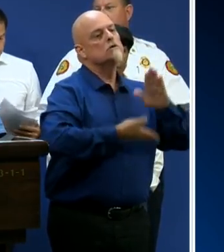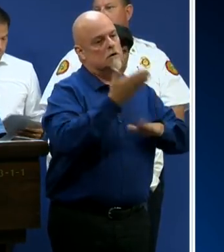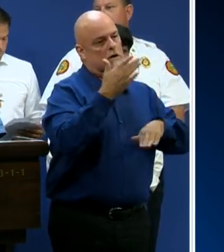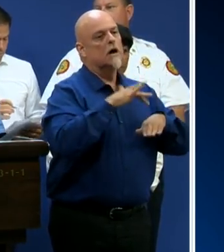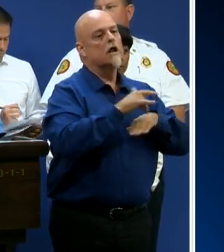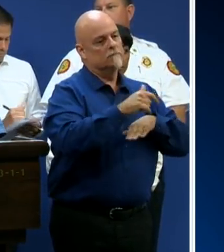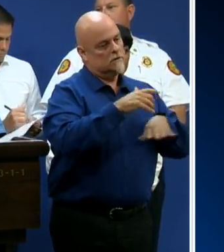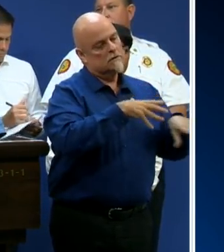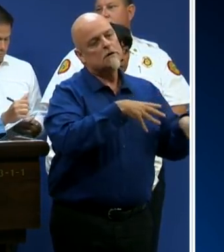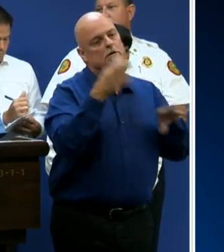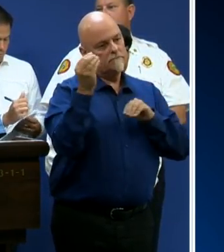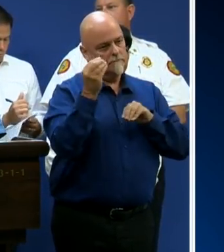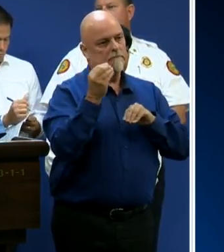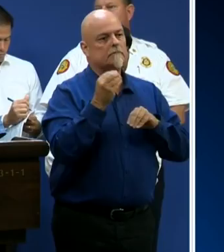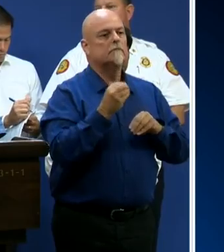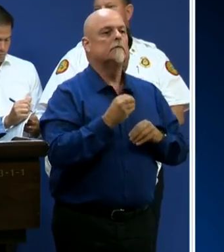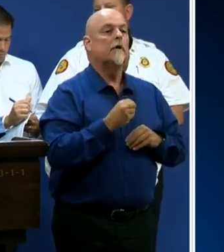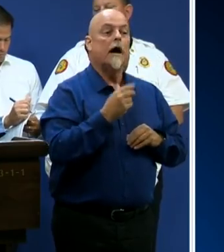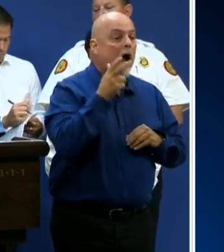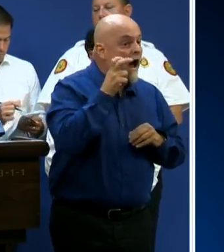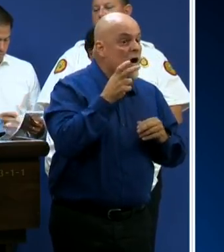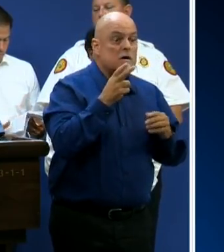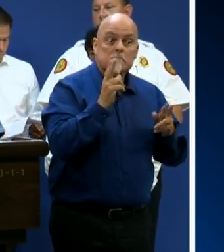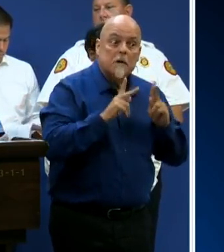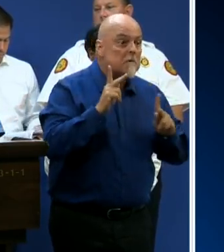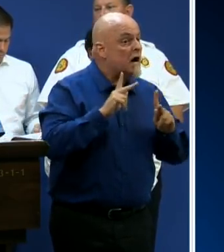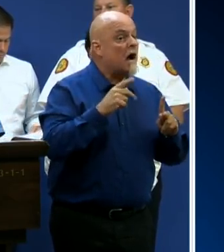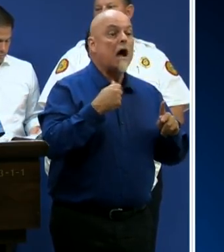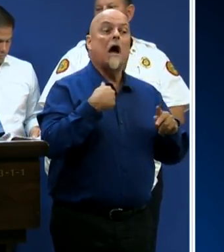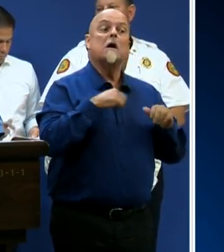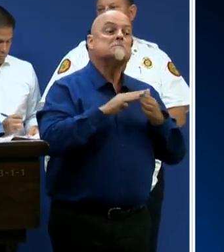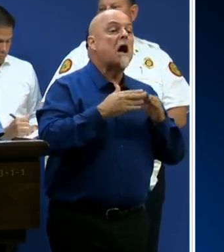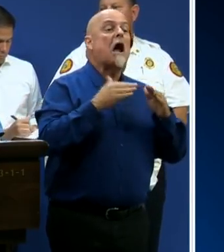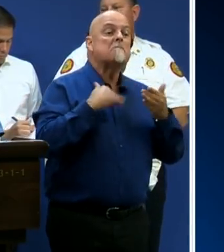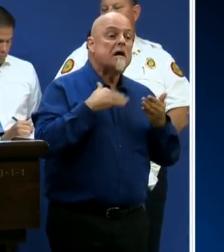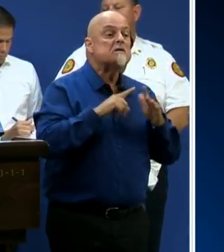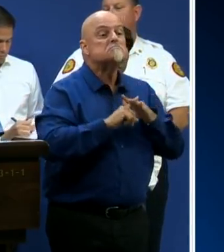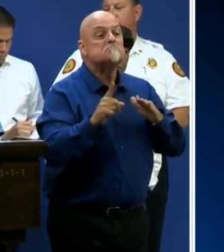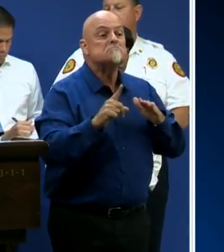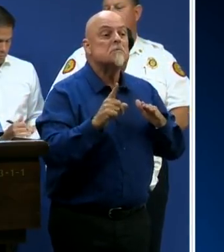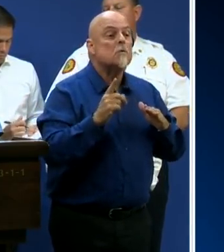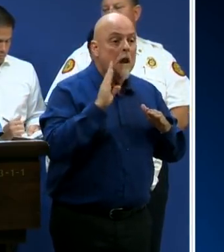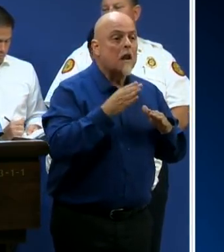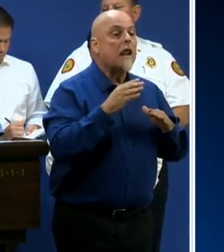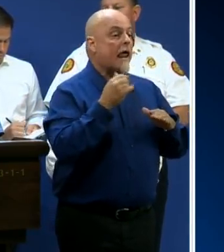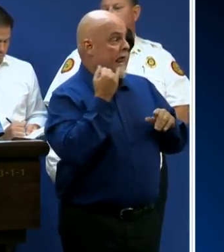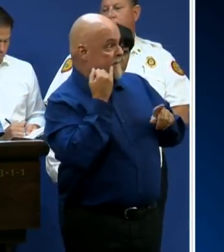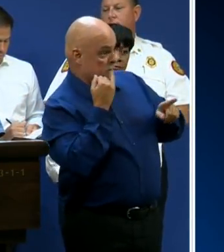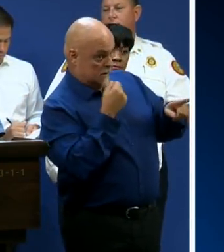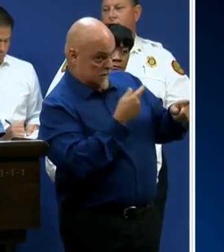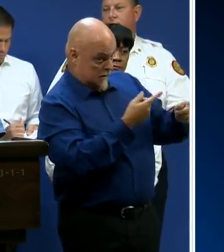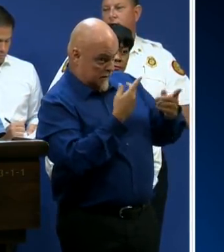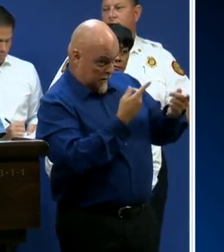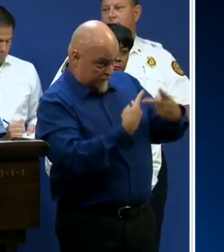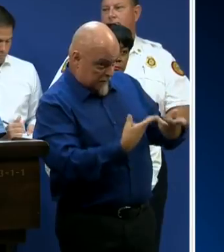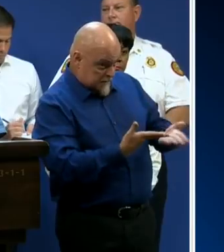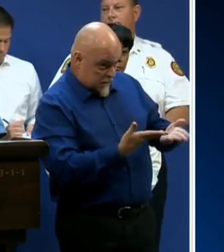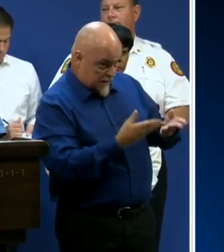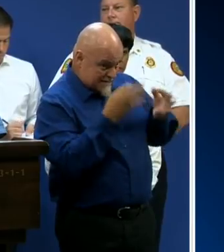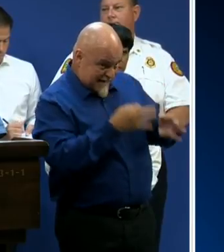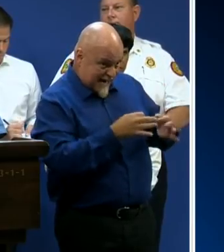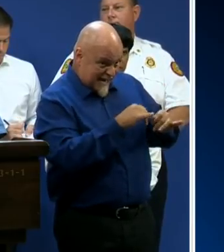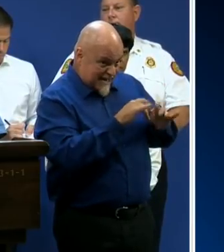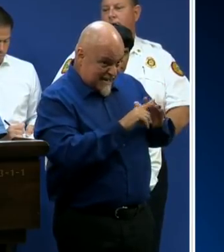plan on leaving town, our own residents. If you're planning to do so, my advice is to leave early. We don't want you to be